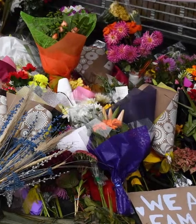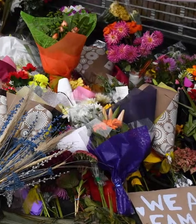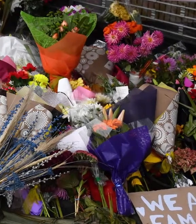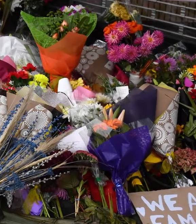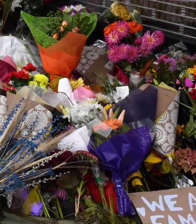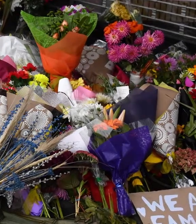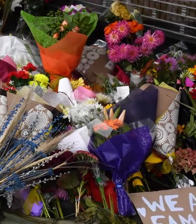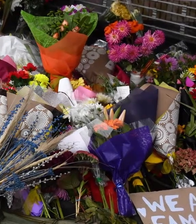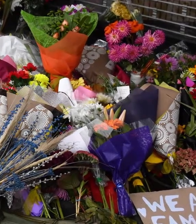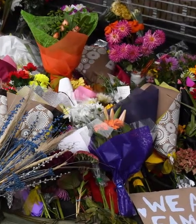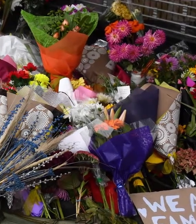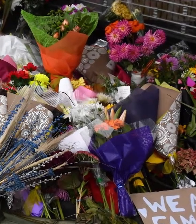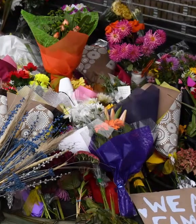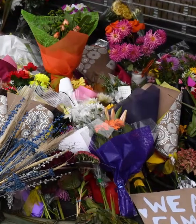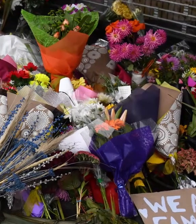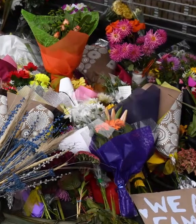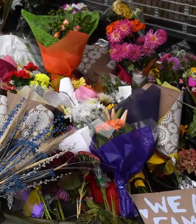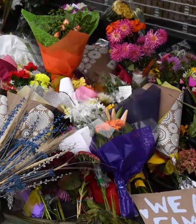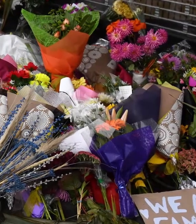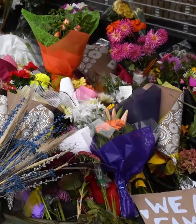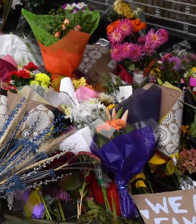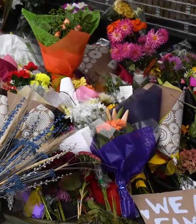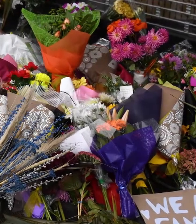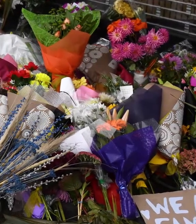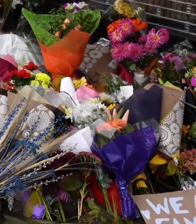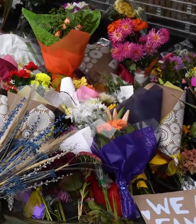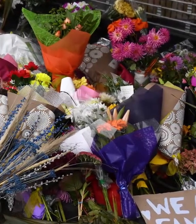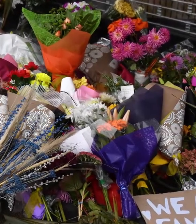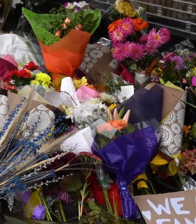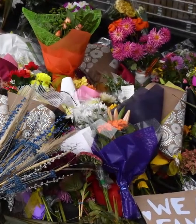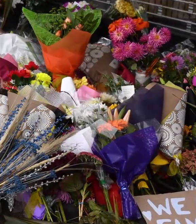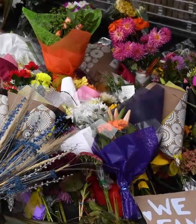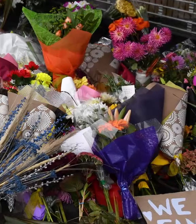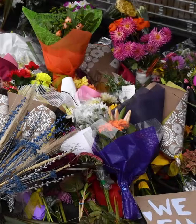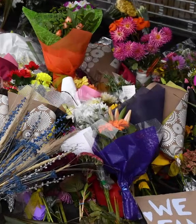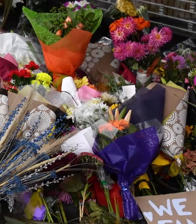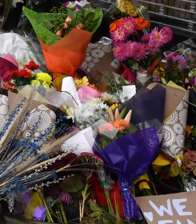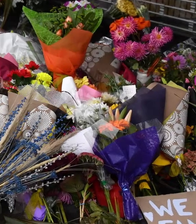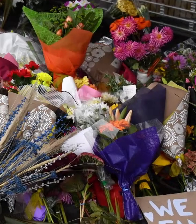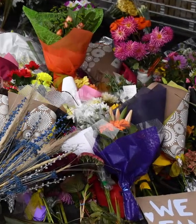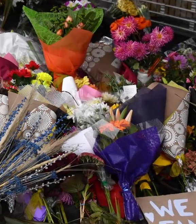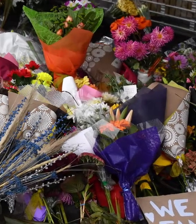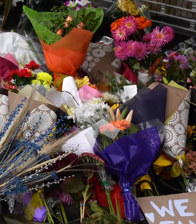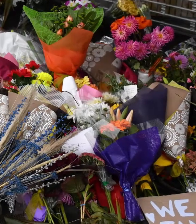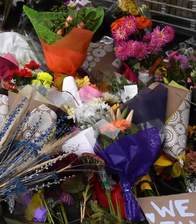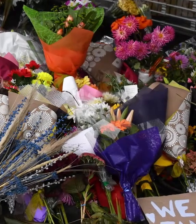public that our agencies have the tools they need. All of that will be on the table tomorrow.